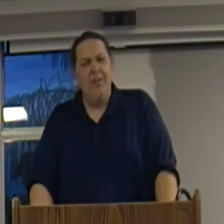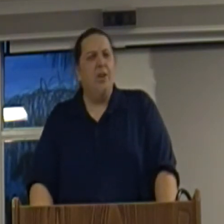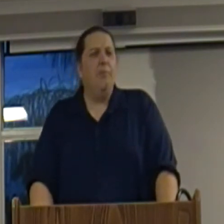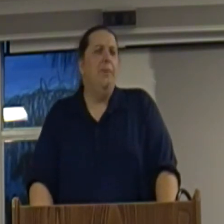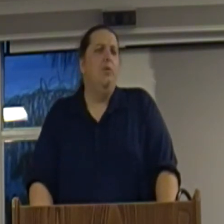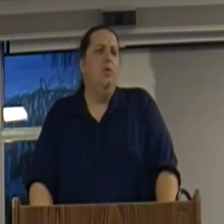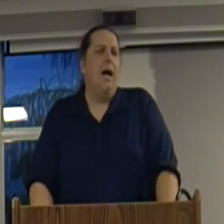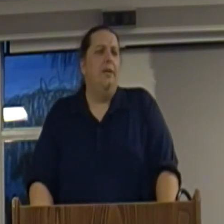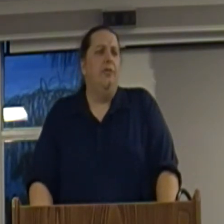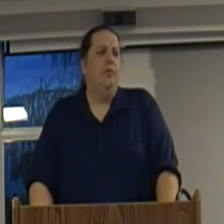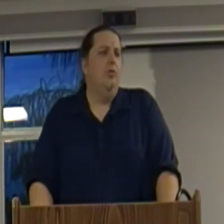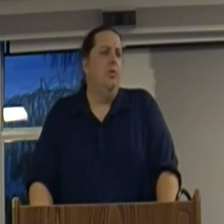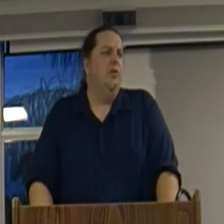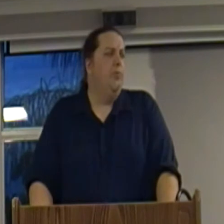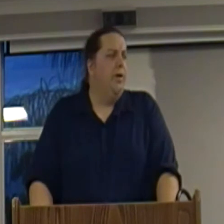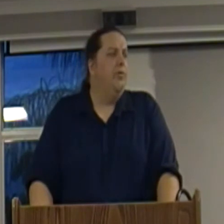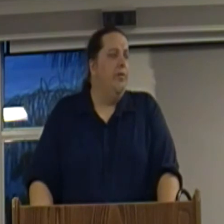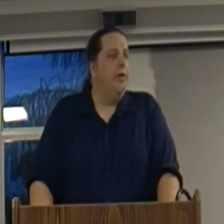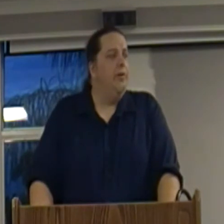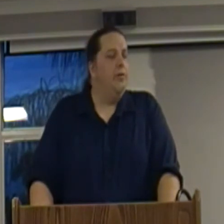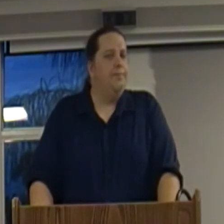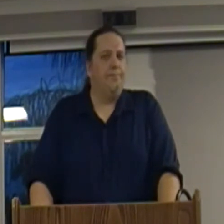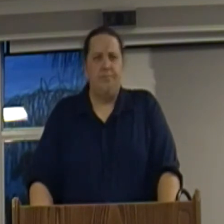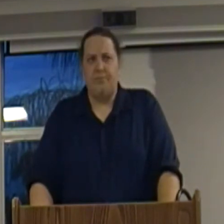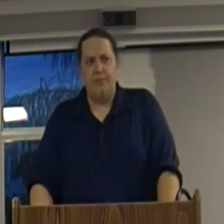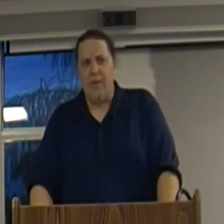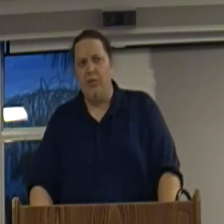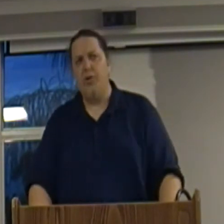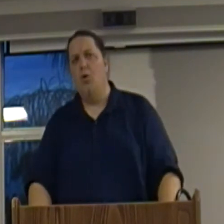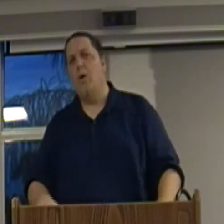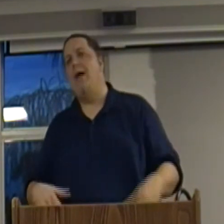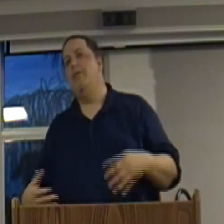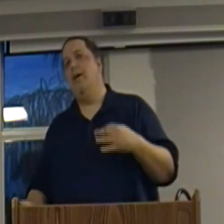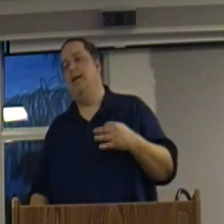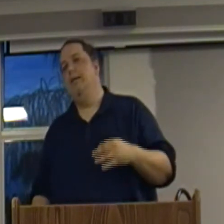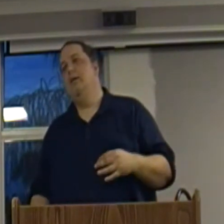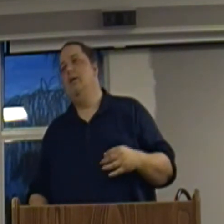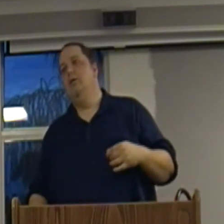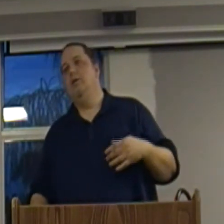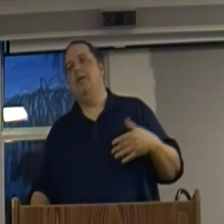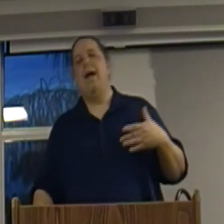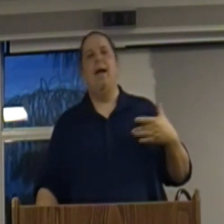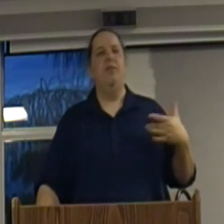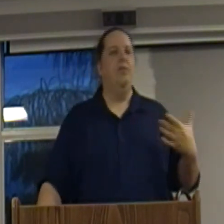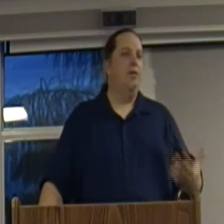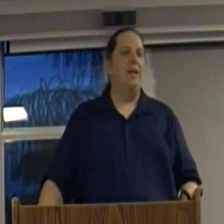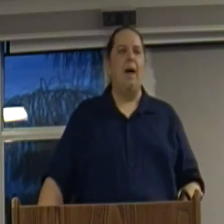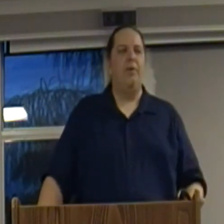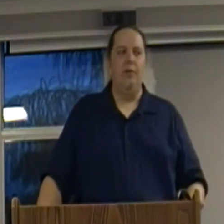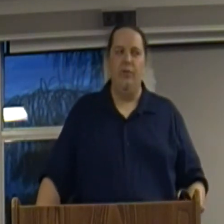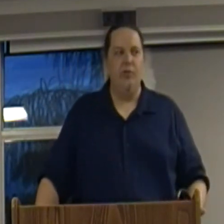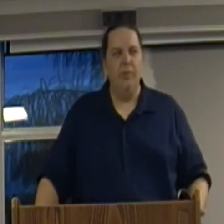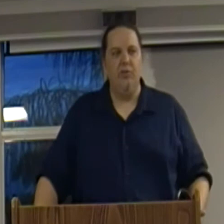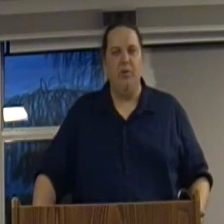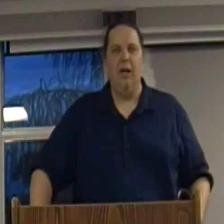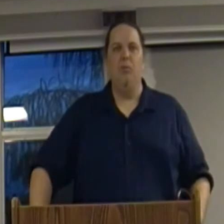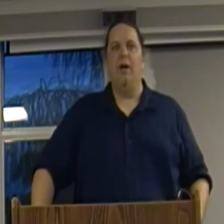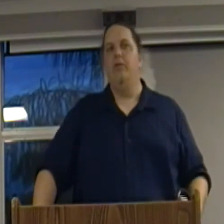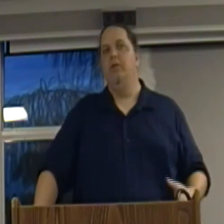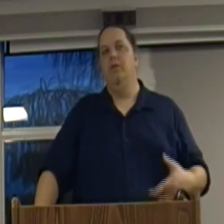and then there are people who caught into conspiracy theories. So, rather than looking at the capitalist system as a problem, rather than